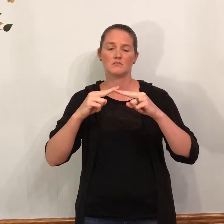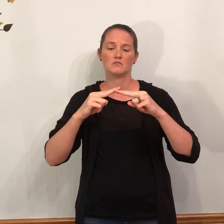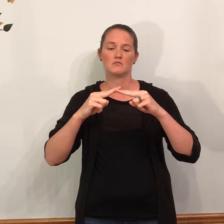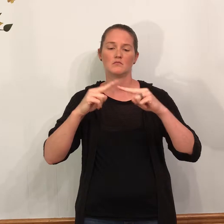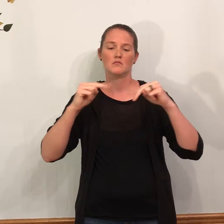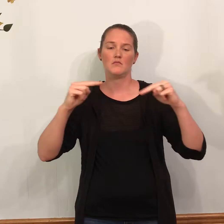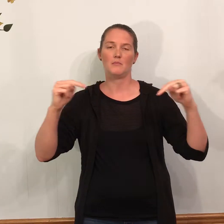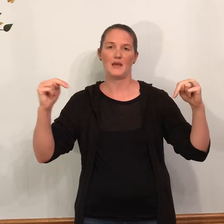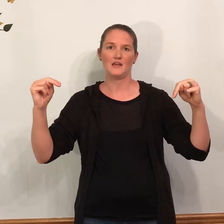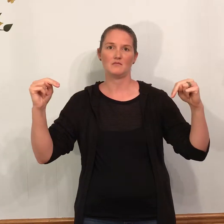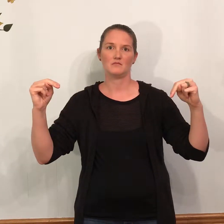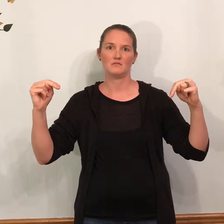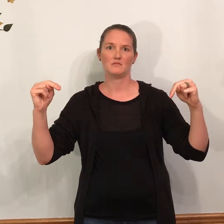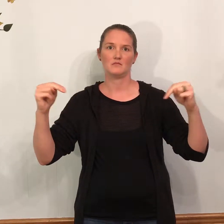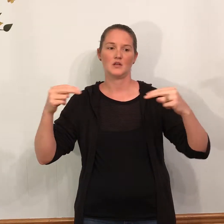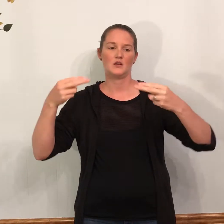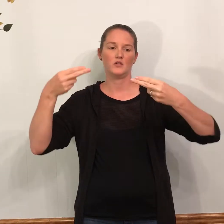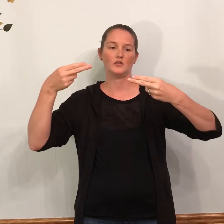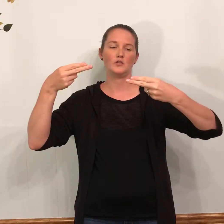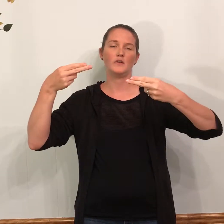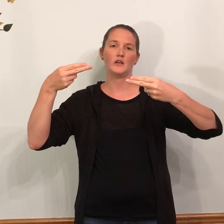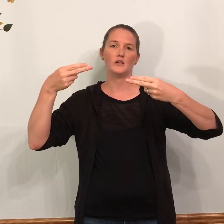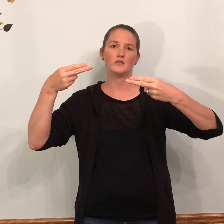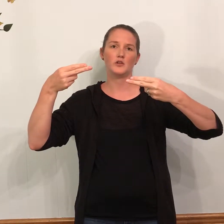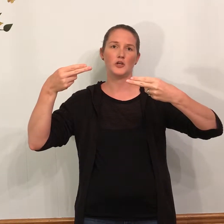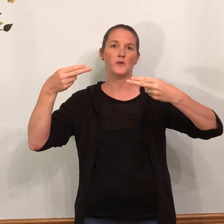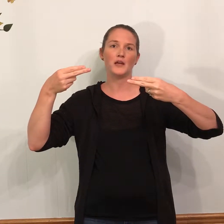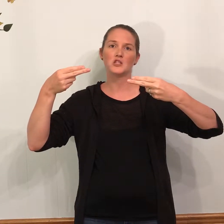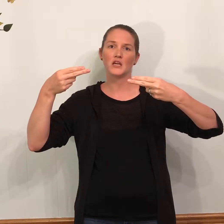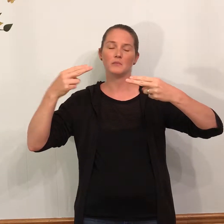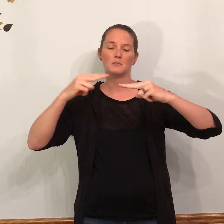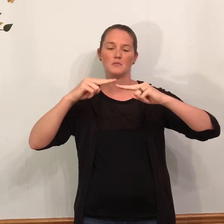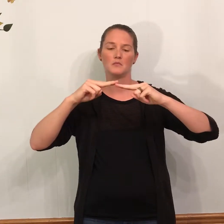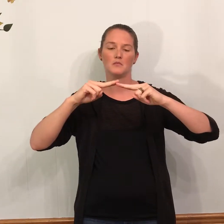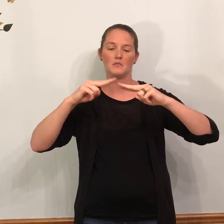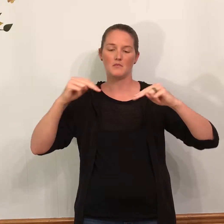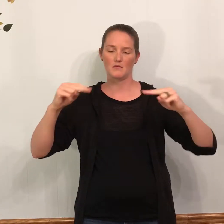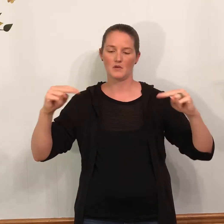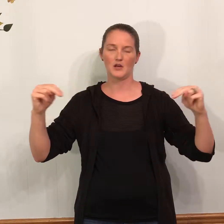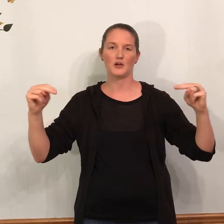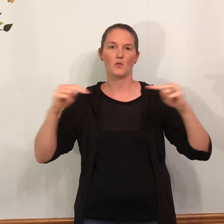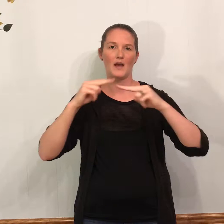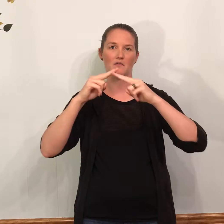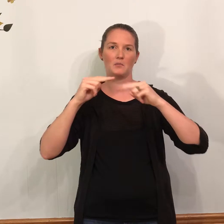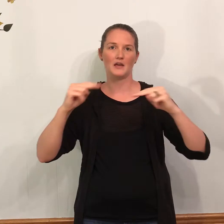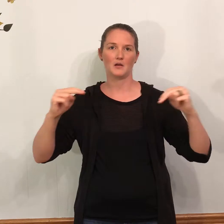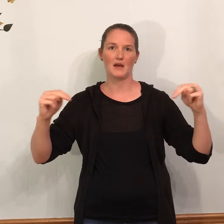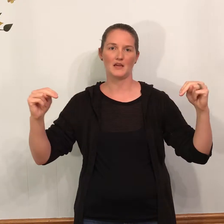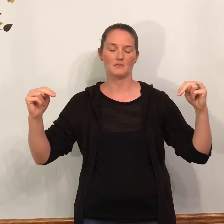Bacon. Bacon. Two fingers, your U-hand shape, and you're gonna wave them like your bacon.